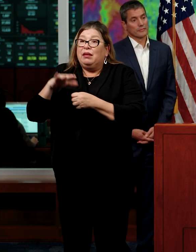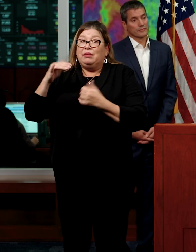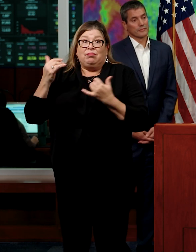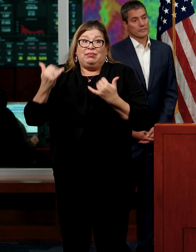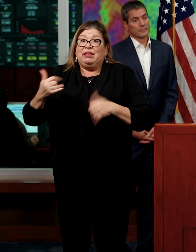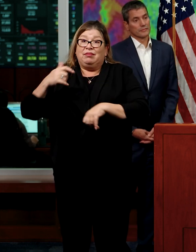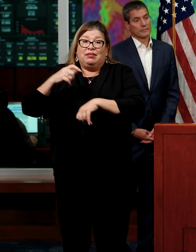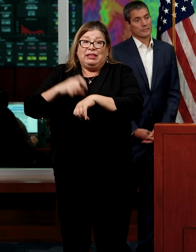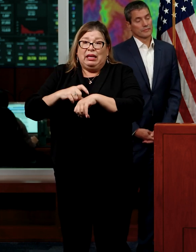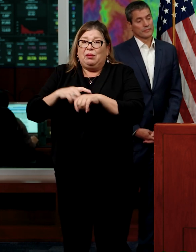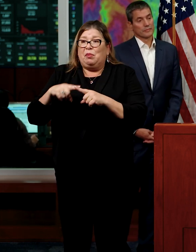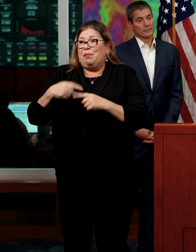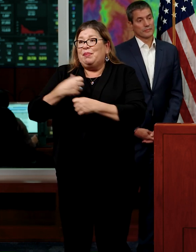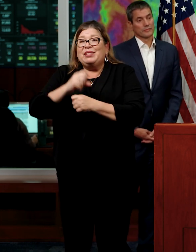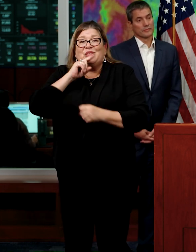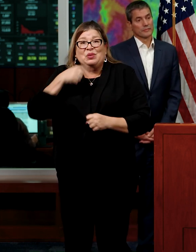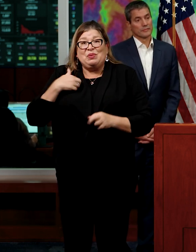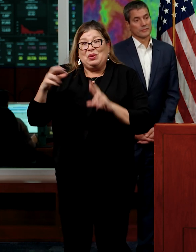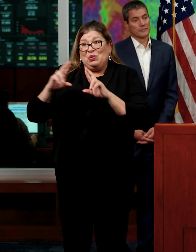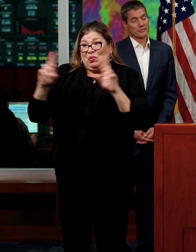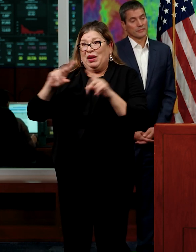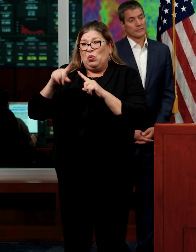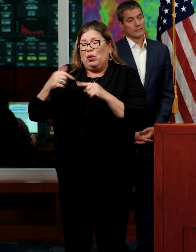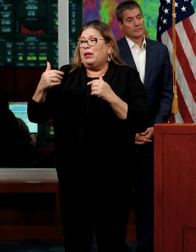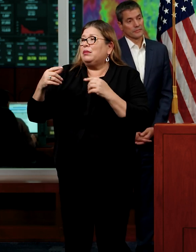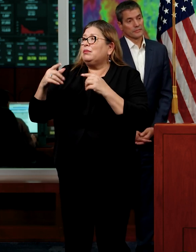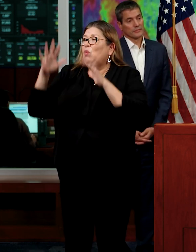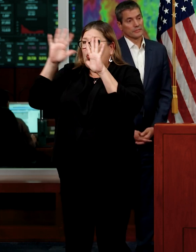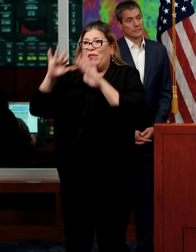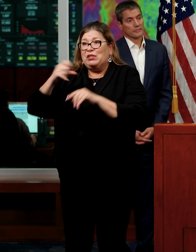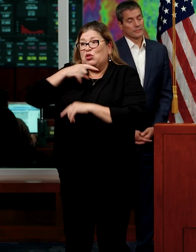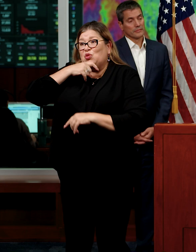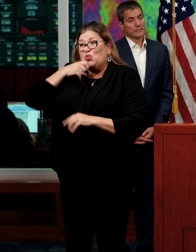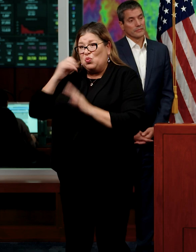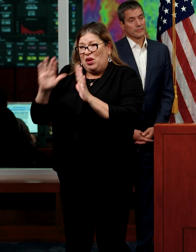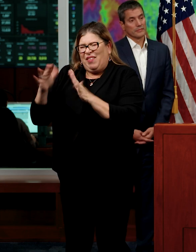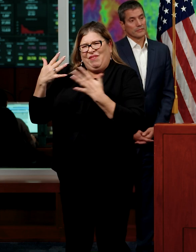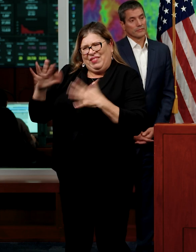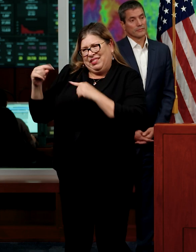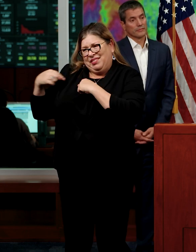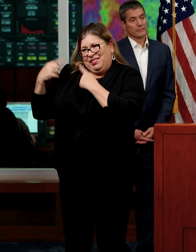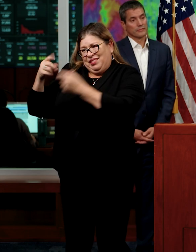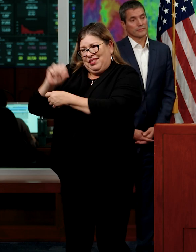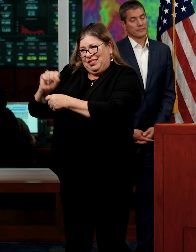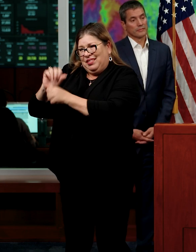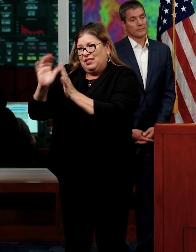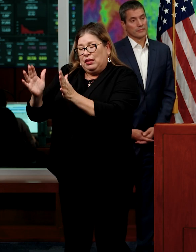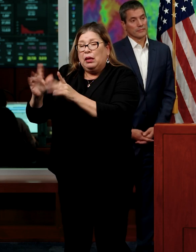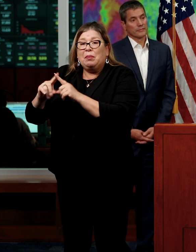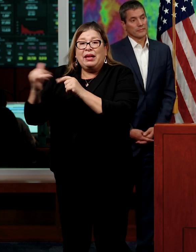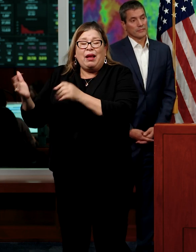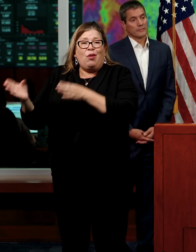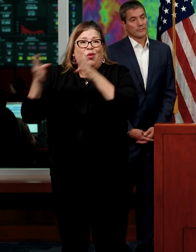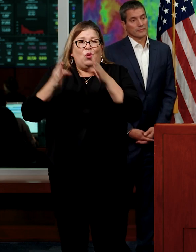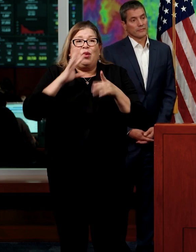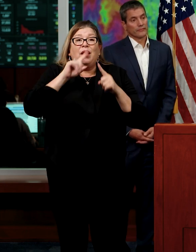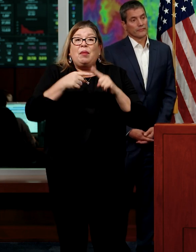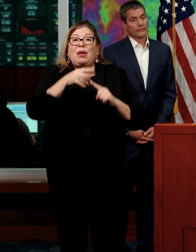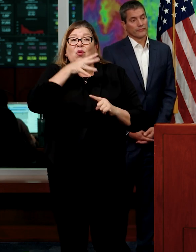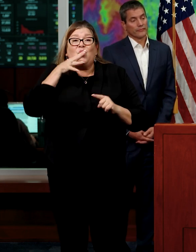time to ready ourselves is when we have much drier conditions. But it really is those rural levee areas that